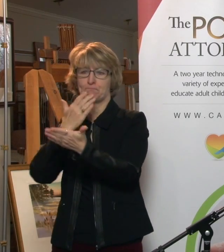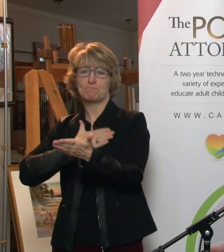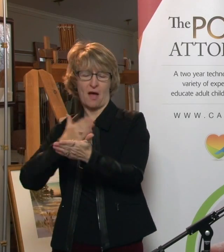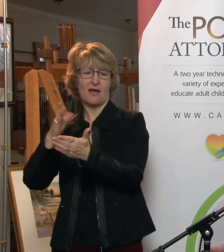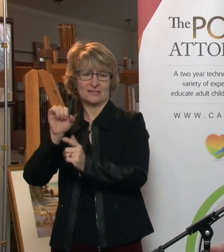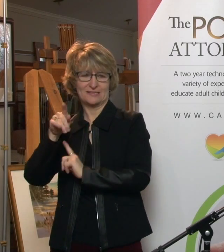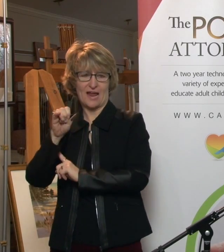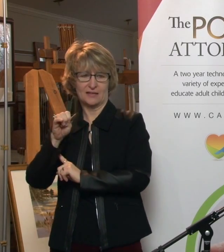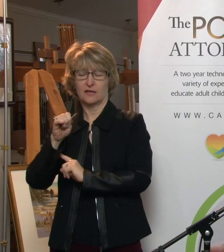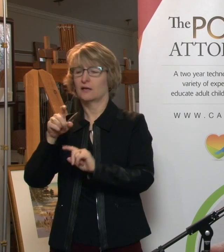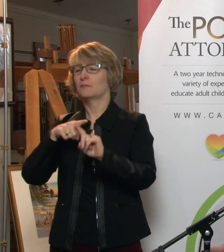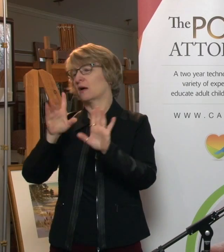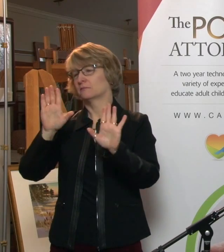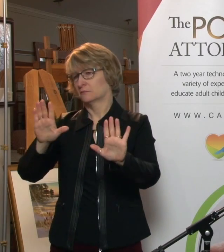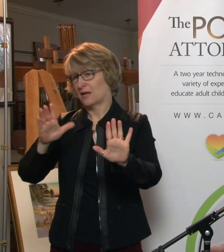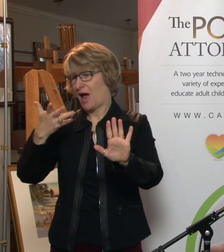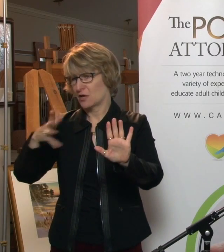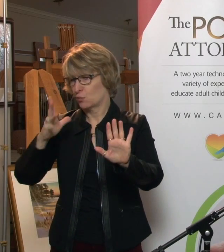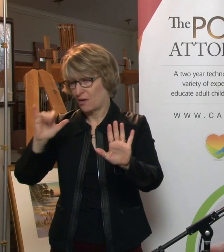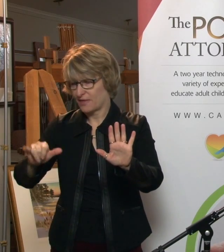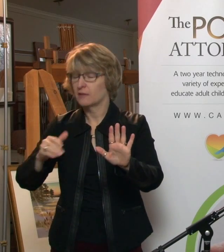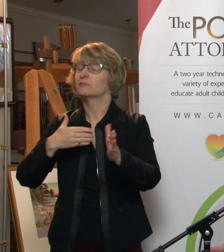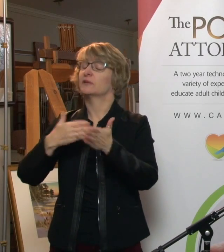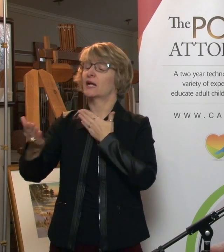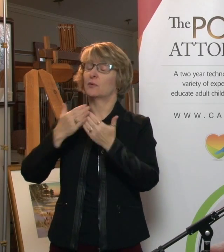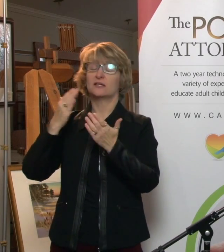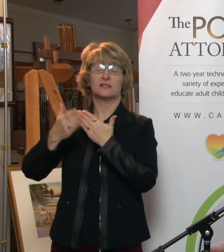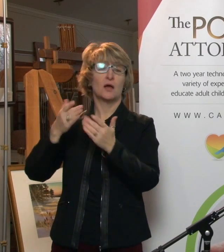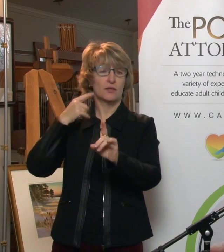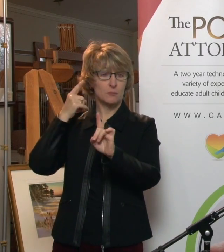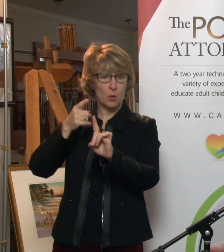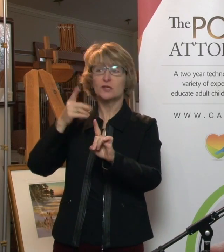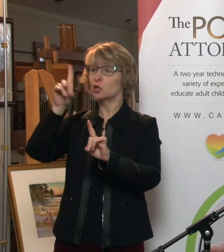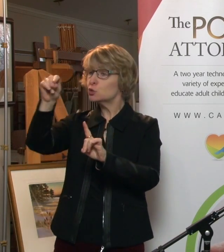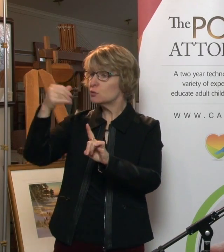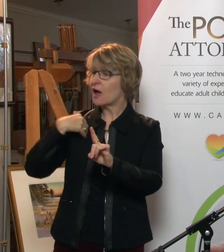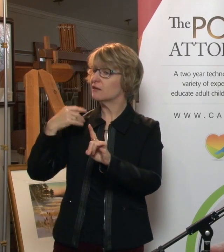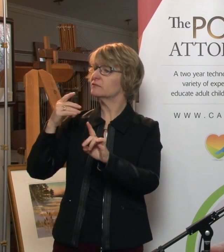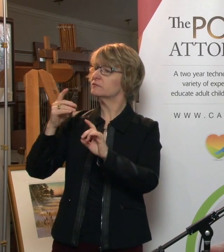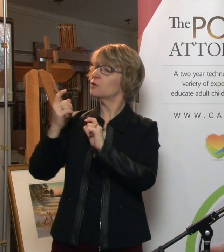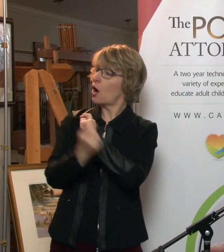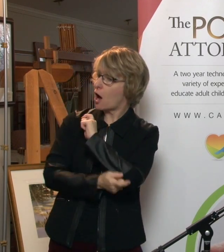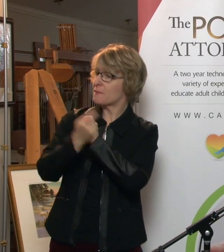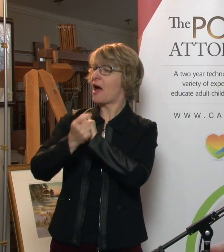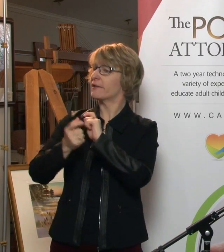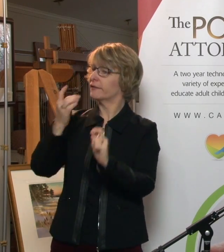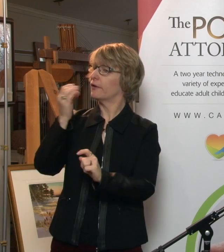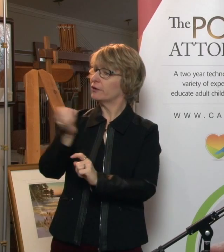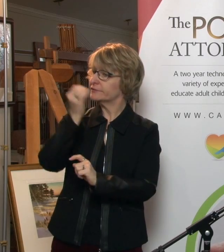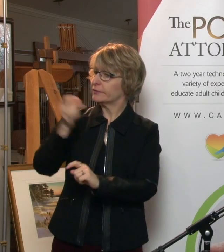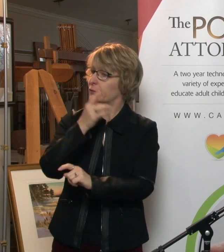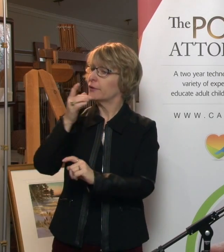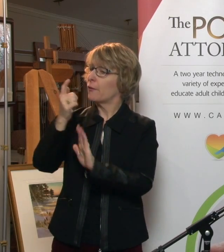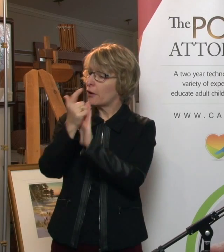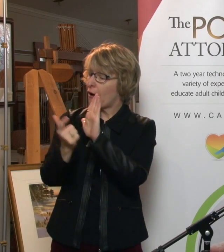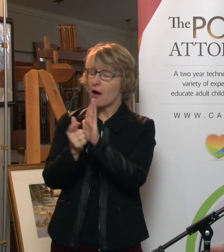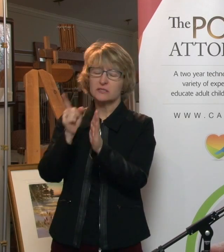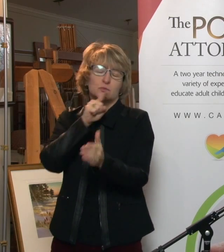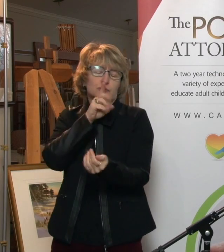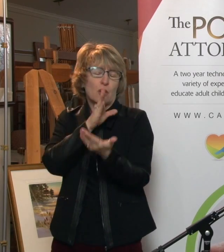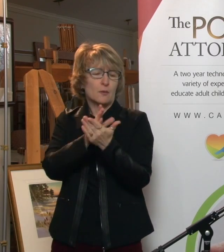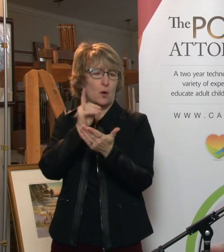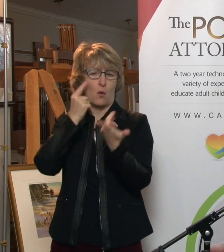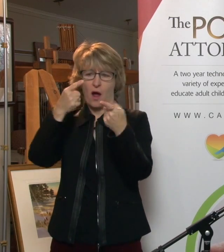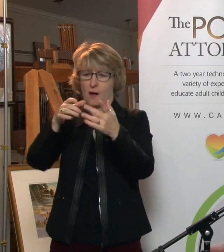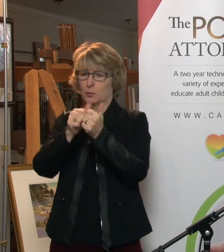is not the situation that I would want. But the point is, there is default provisions that say what will happen to your assets, and who